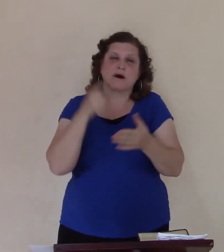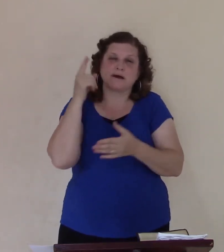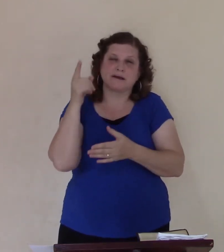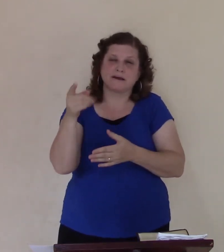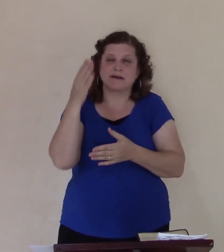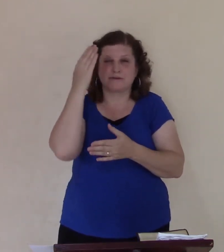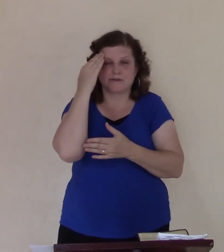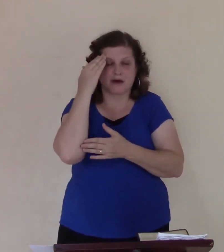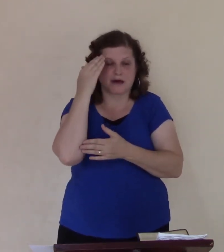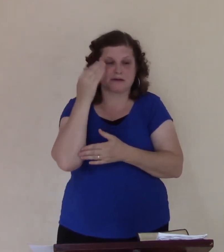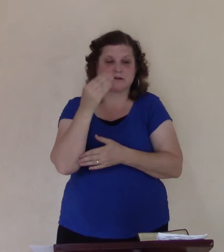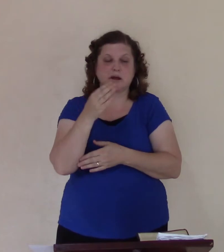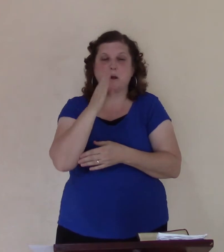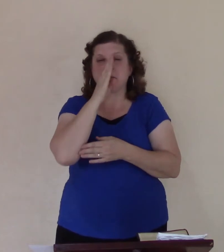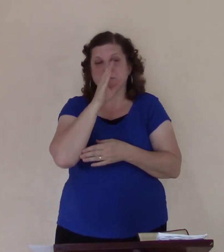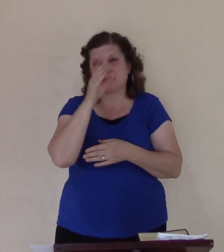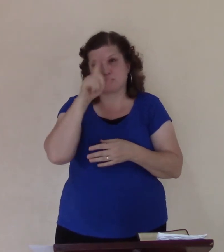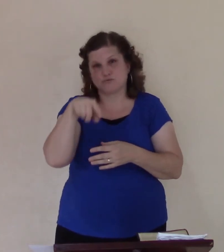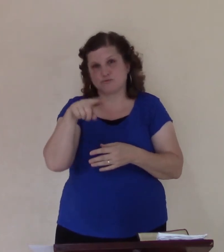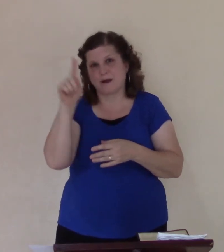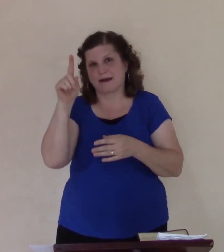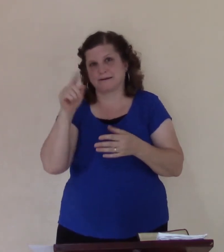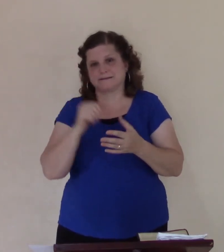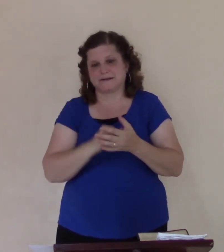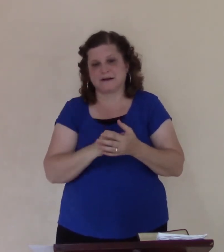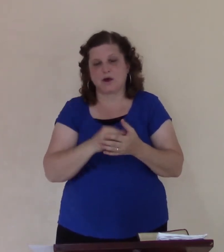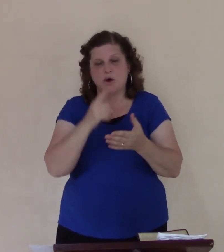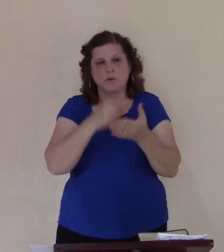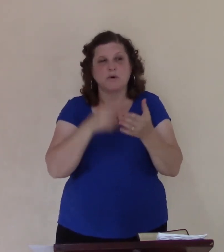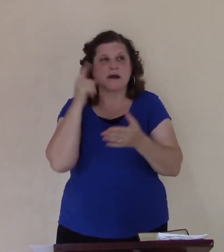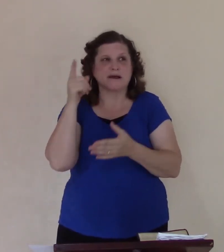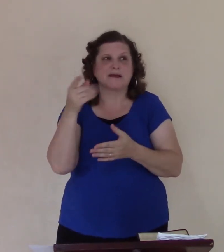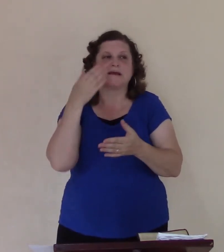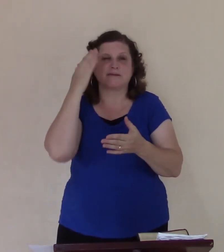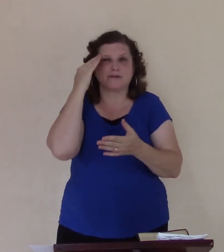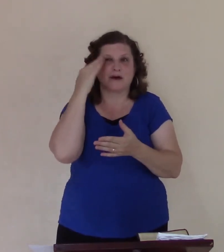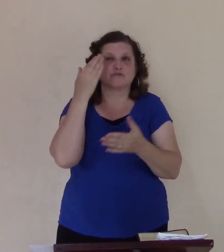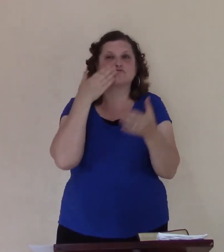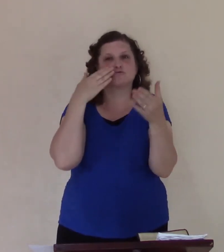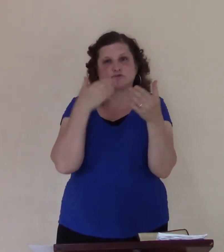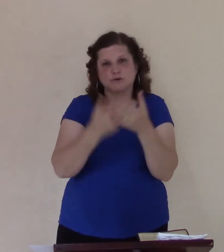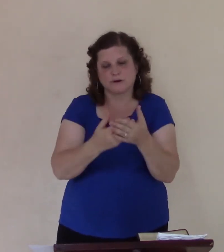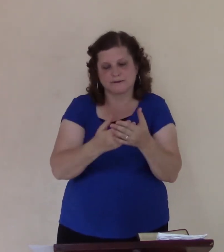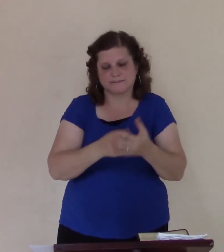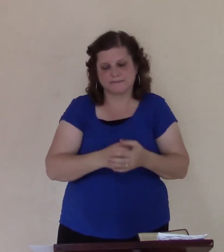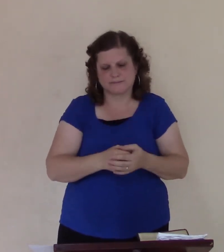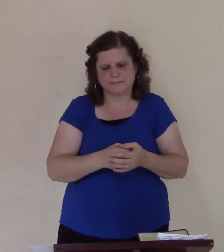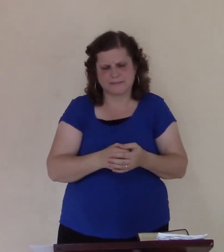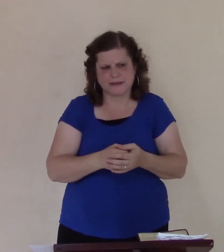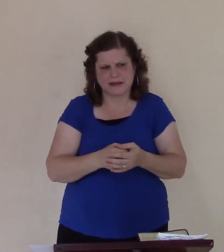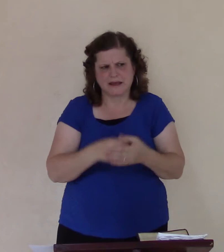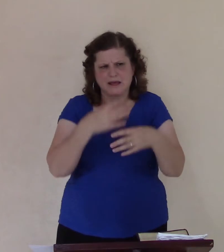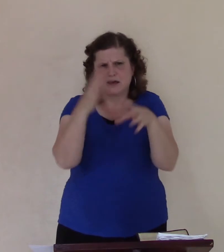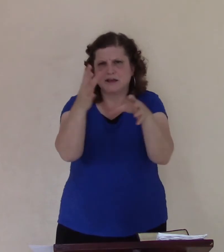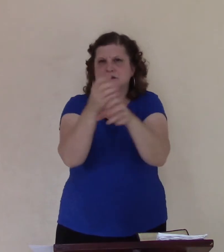thought, would be right. What he thought, would be good. And he got his eyes, on what God wanted.